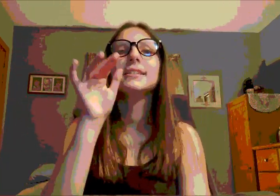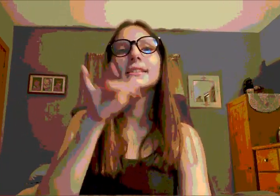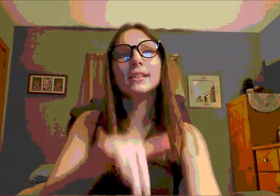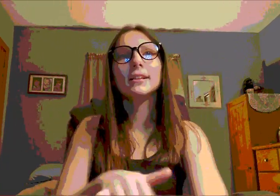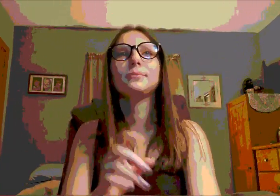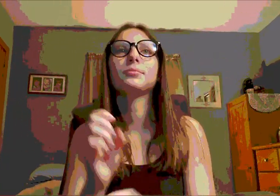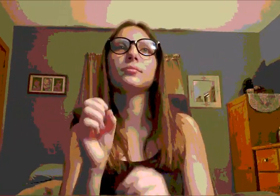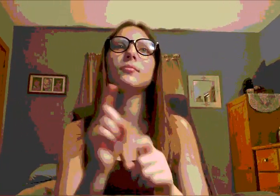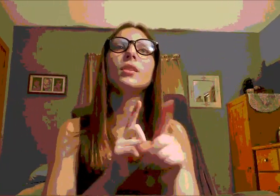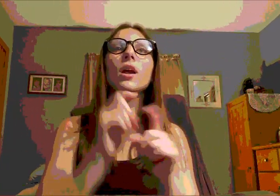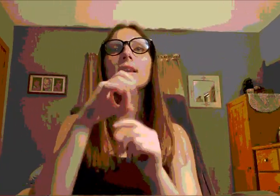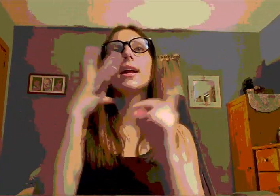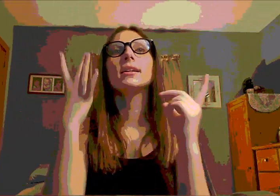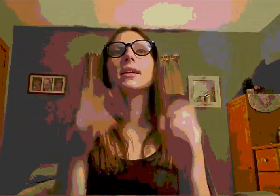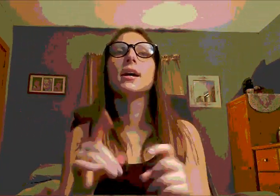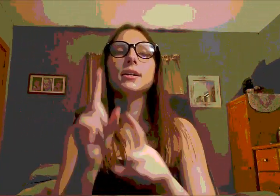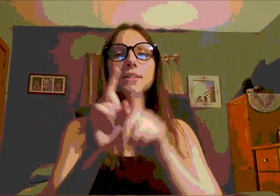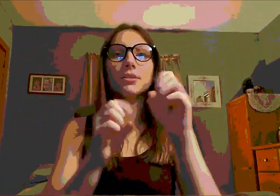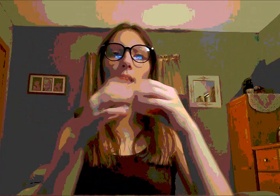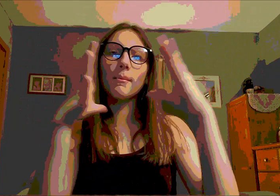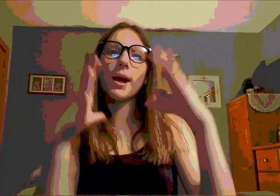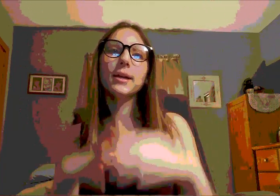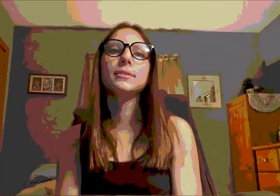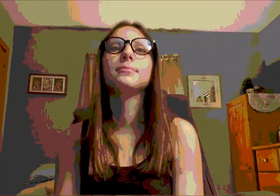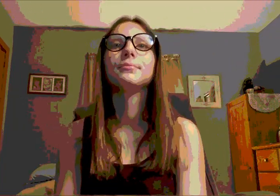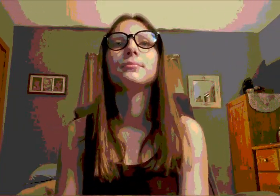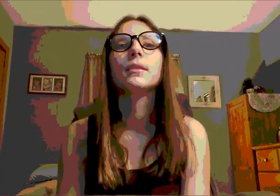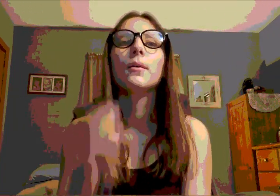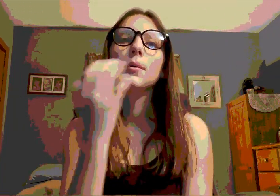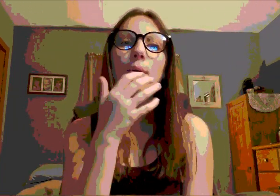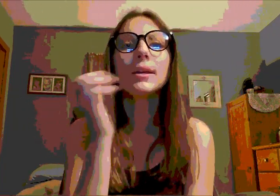tonight Starlight, starlight, yeah